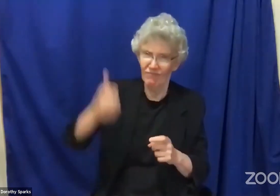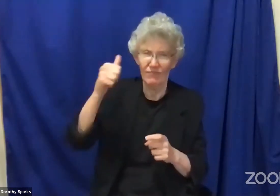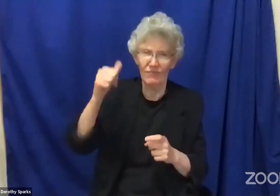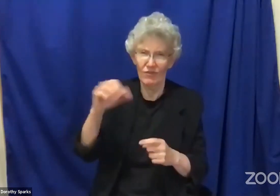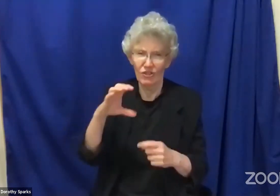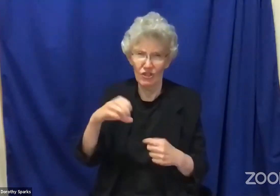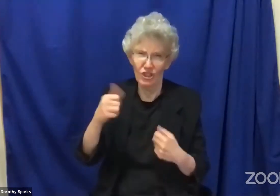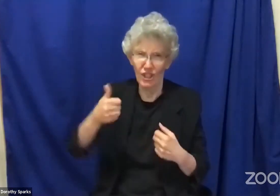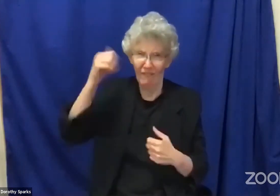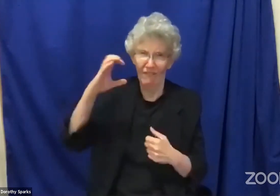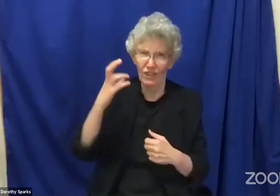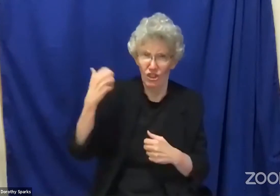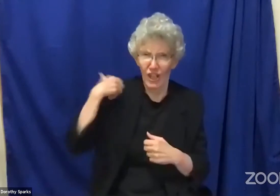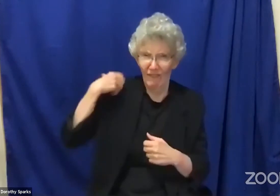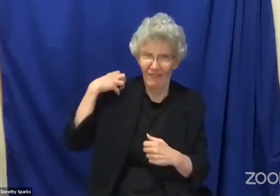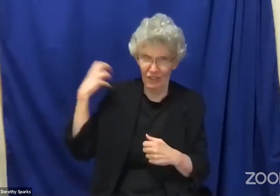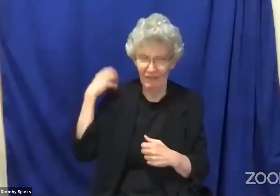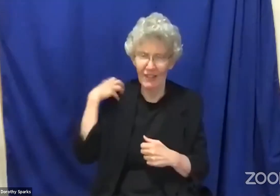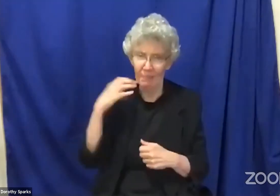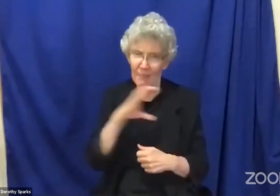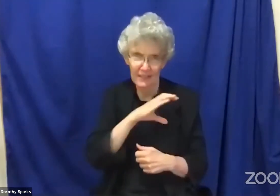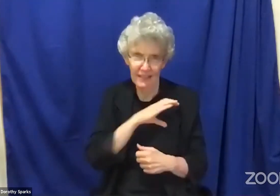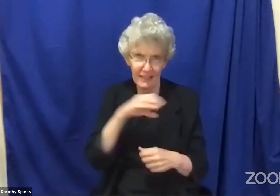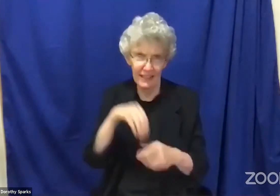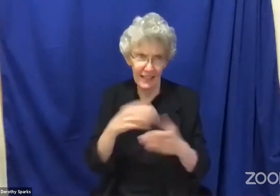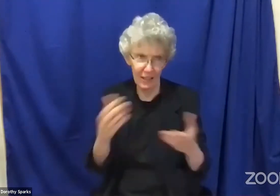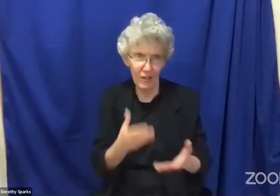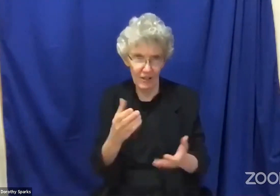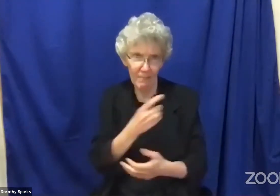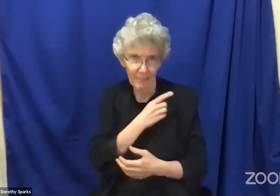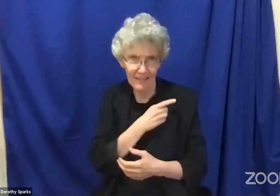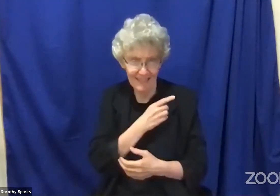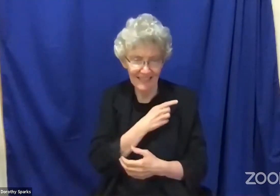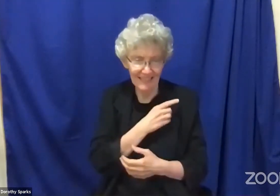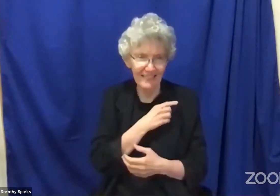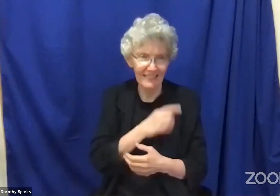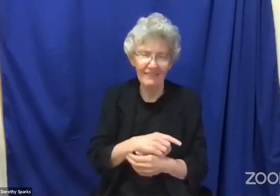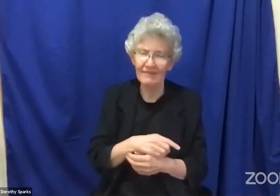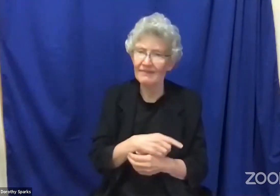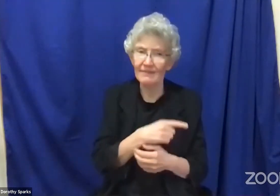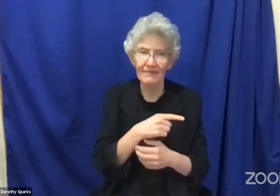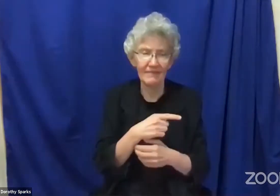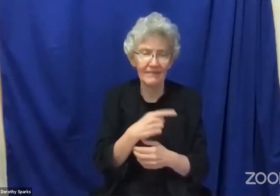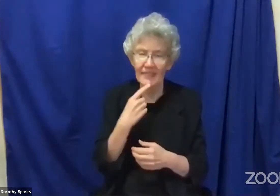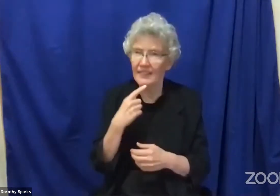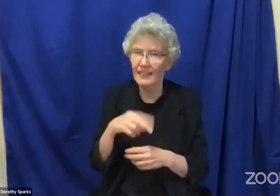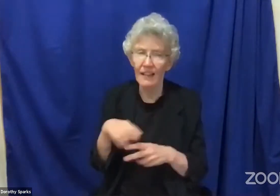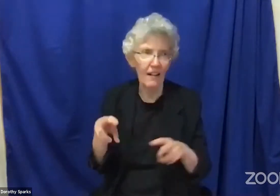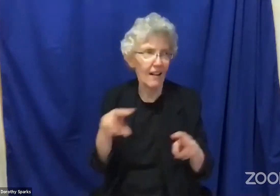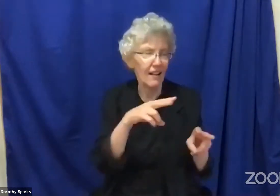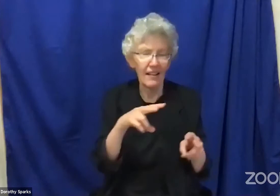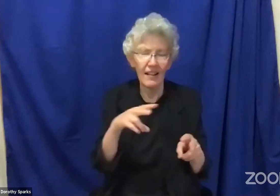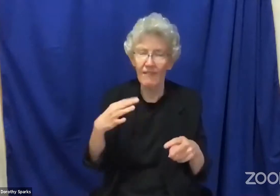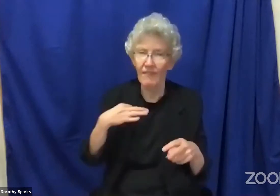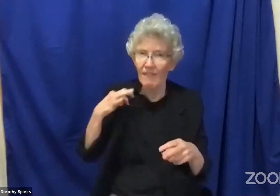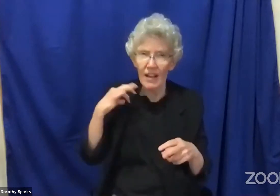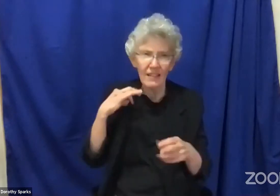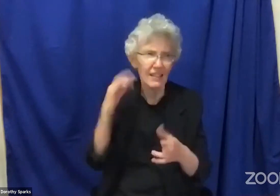And on the news, there was the chief of police of Minneapolis and the mayor.